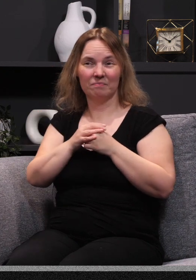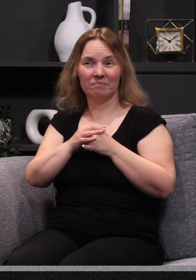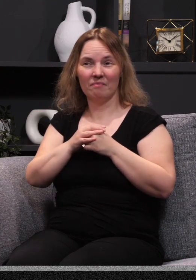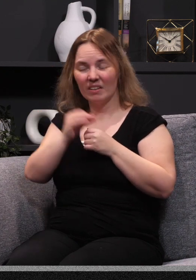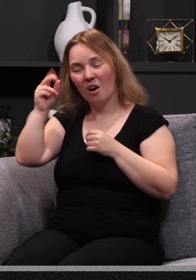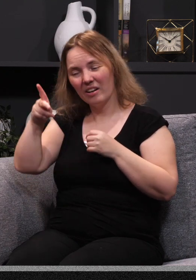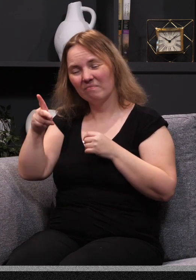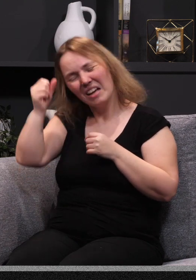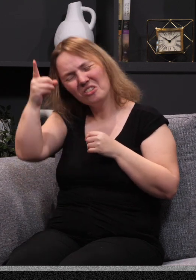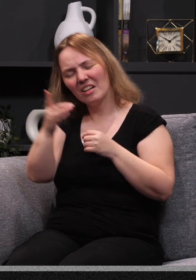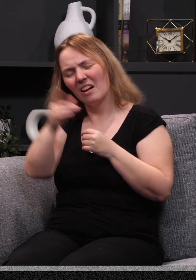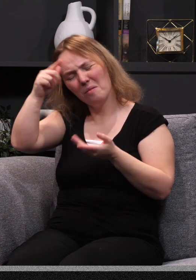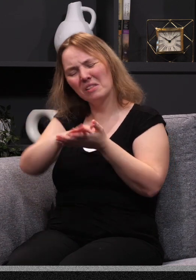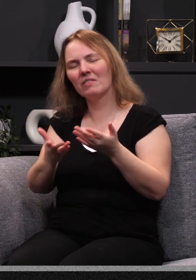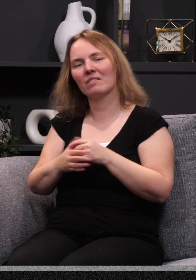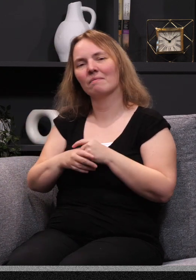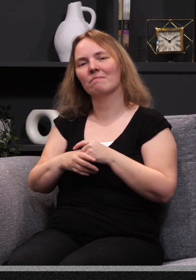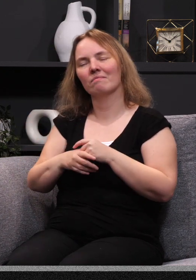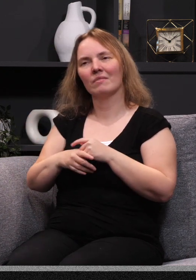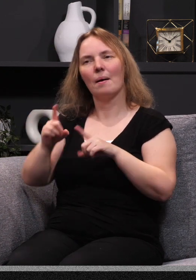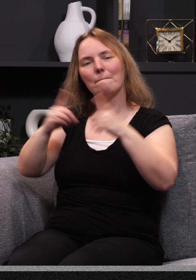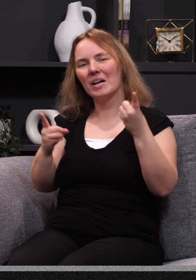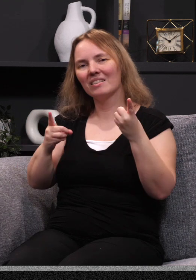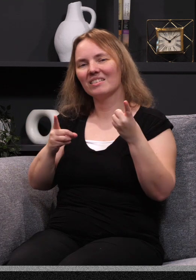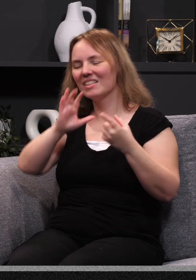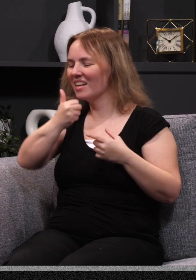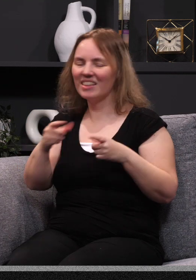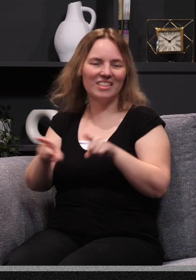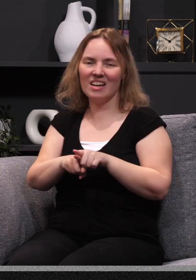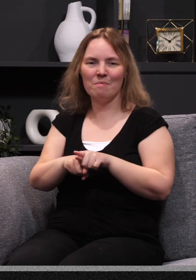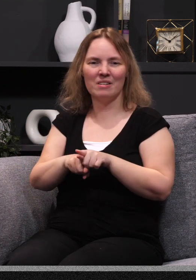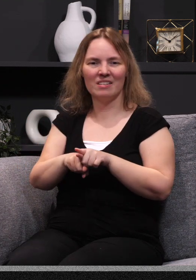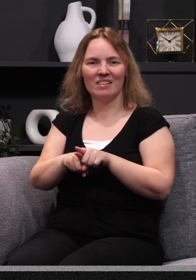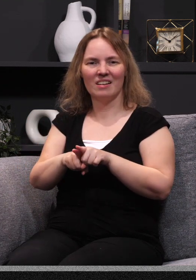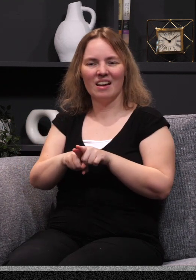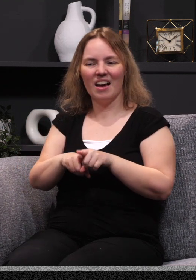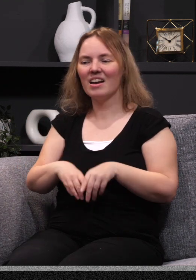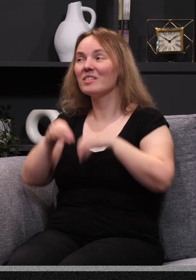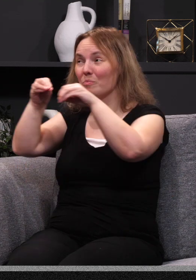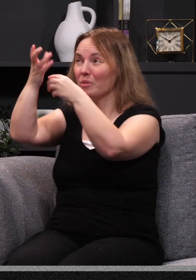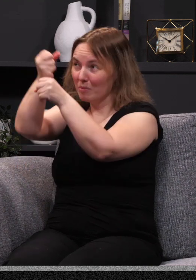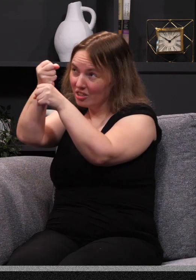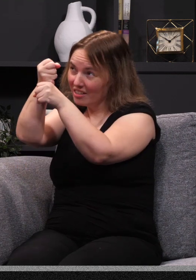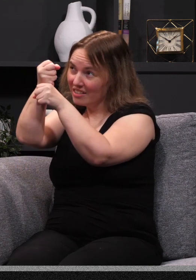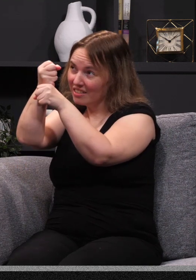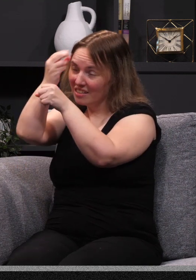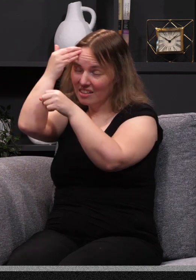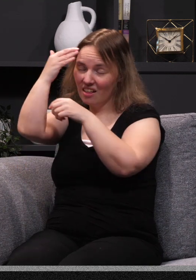okay, that makes sense. God did this and this. Okay, he loves me. So I believe that he loves me. But that's not the same thing as putting my trust